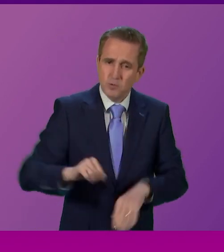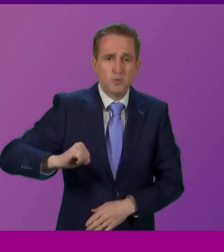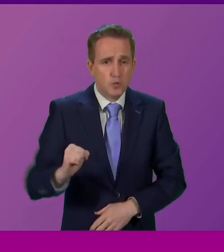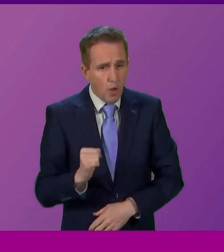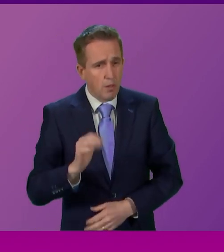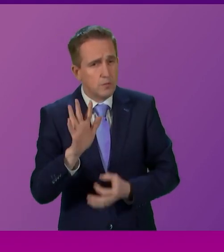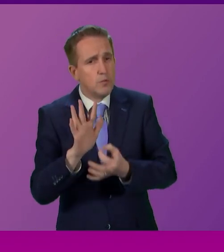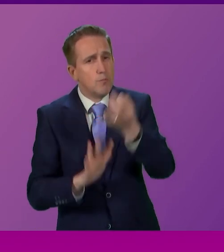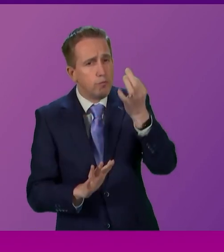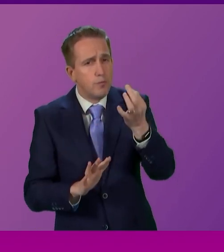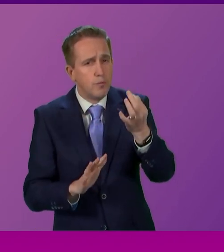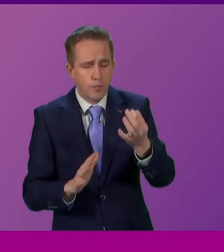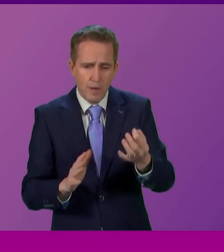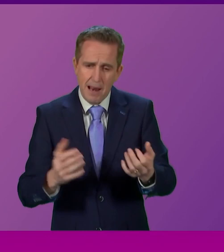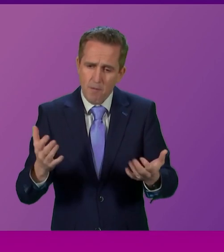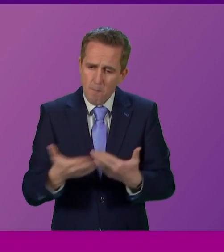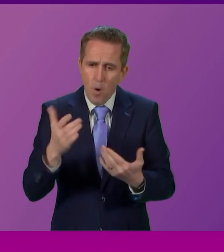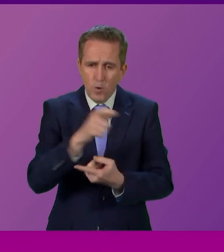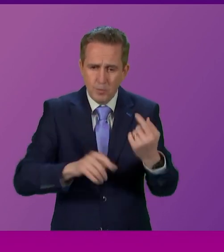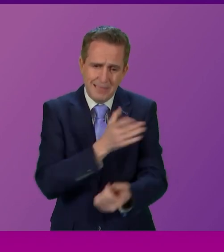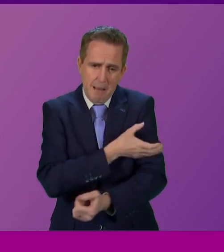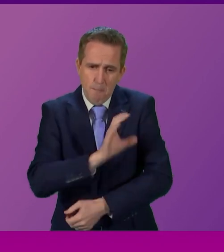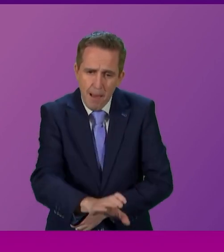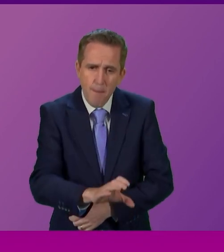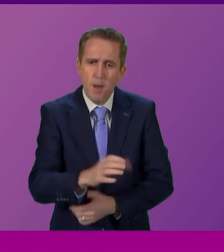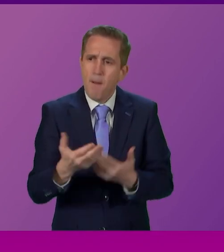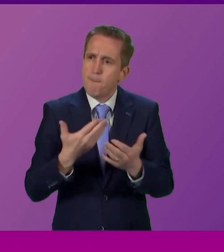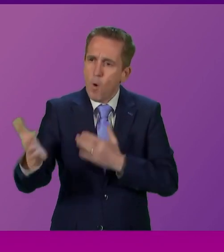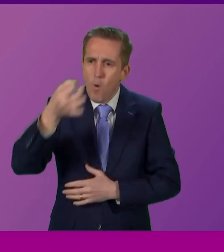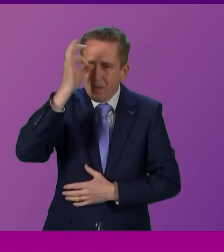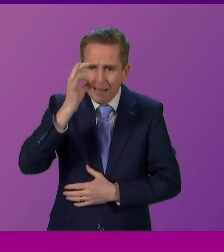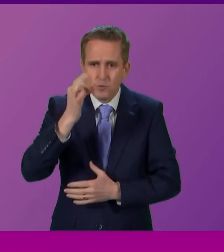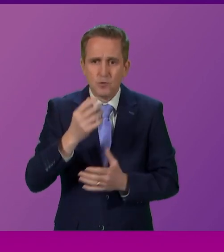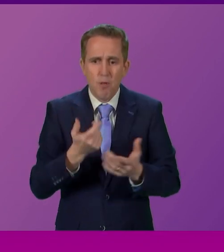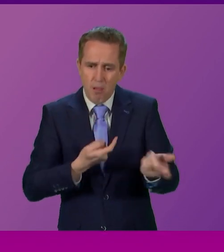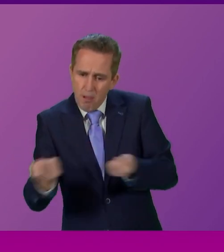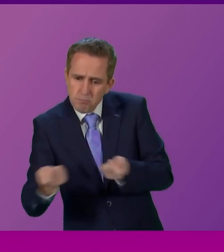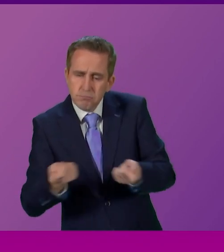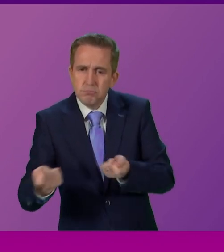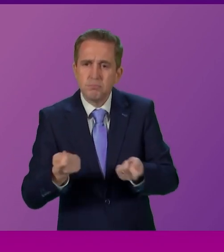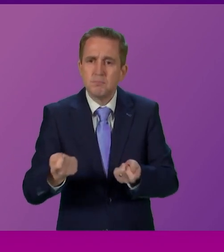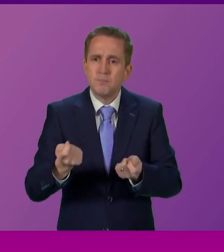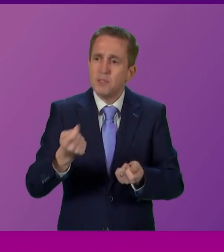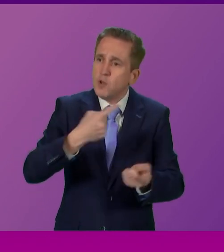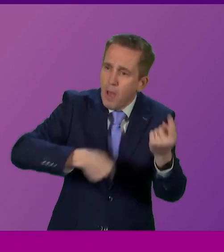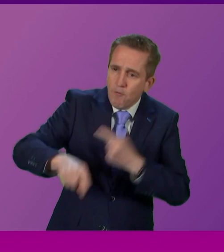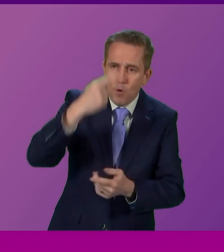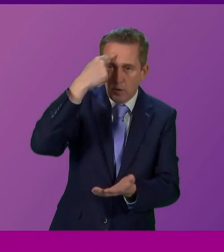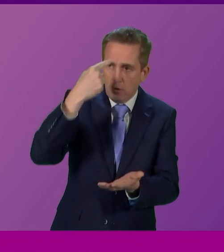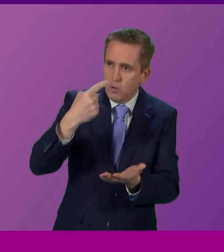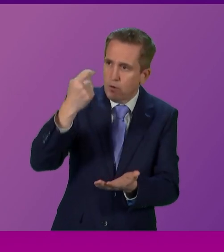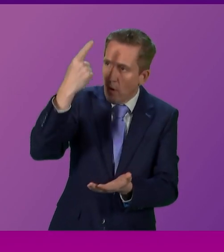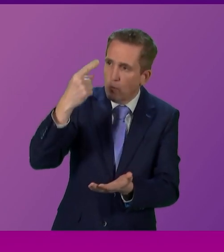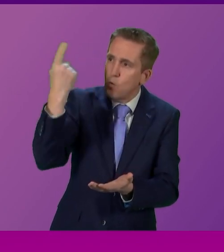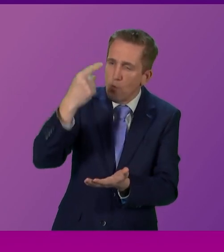improved for greater community empowerment, more devolution to councils, clearer representation so that people know and understand who is making decisions that